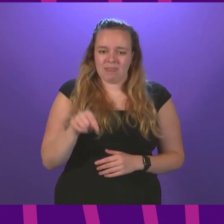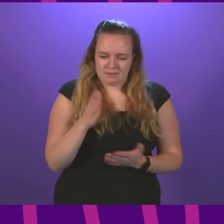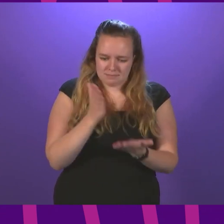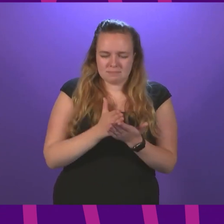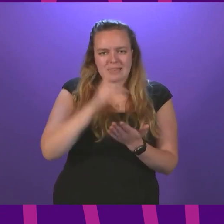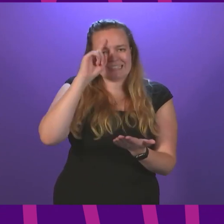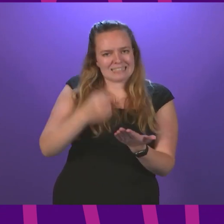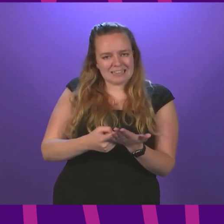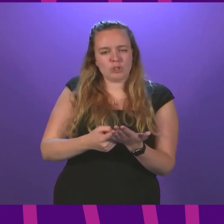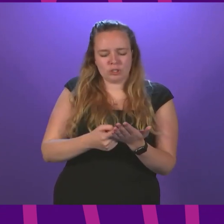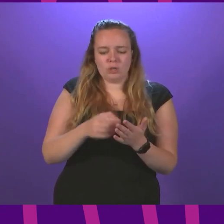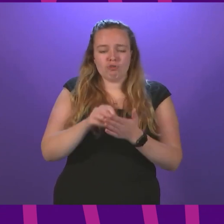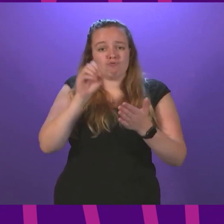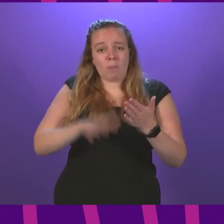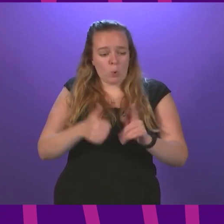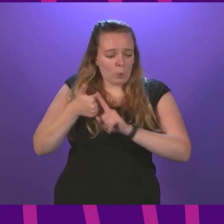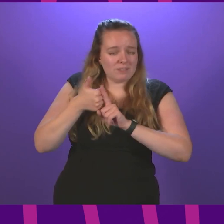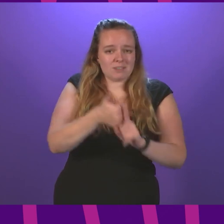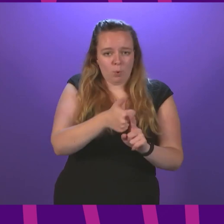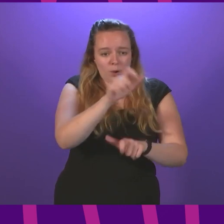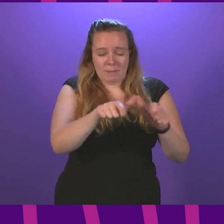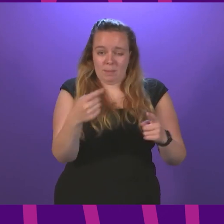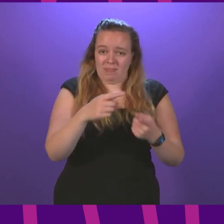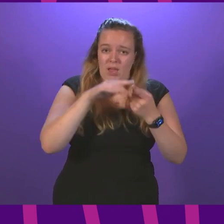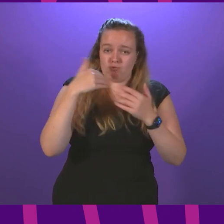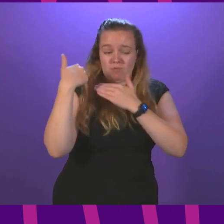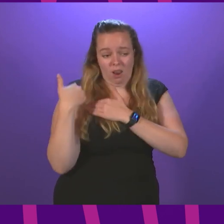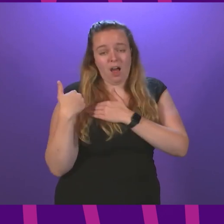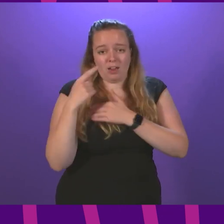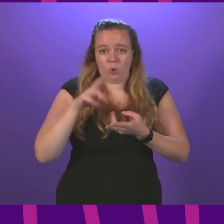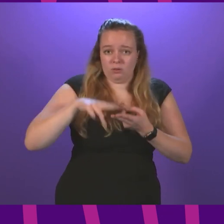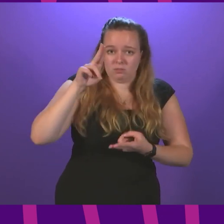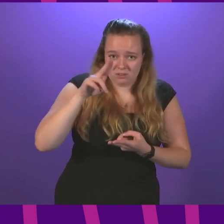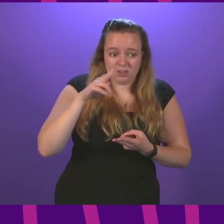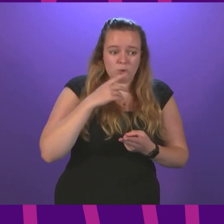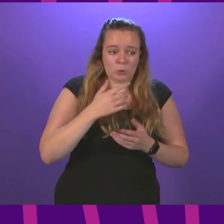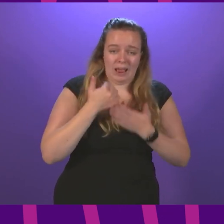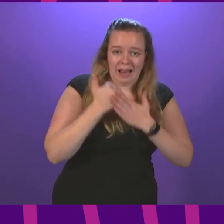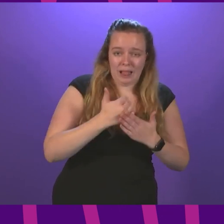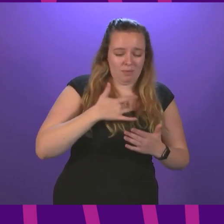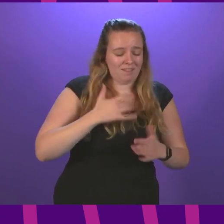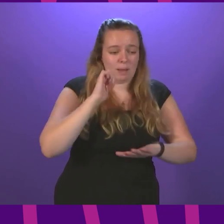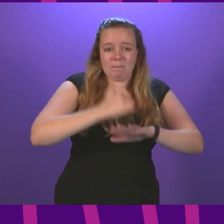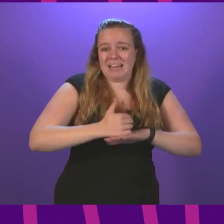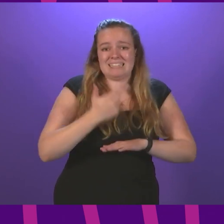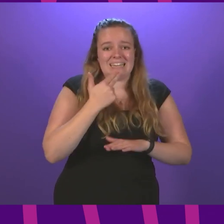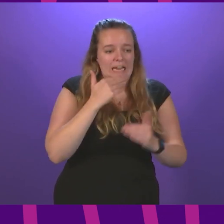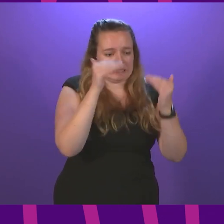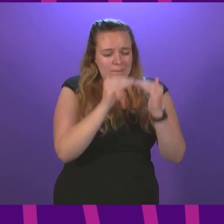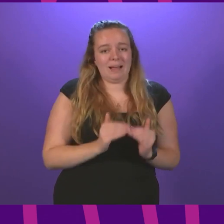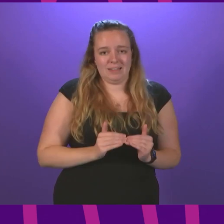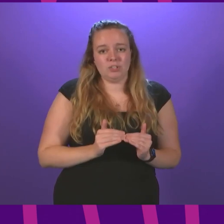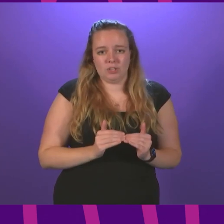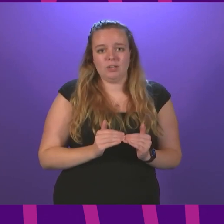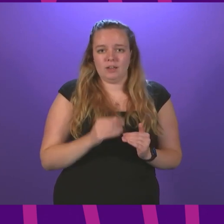decision to remove support from people who rely upon this uplift as a lifeline to allow basic needs to be met and